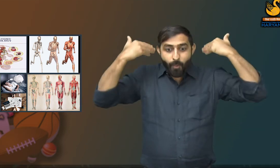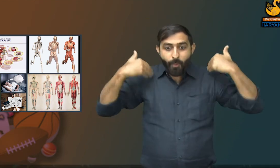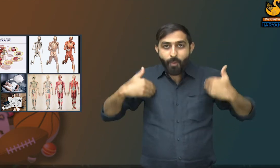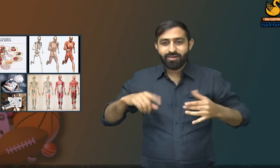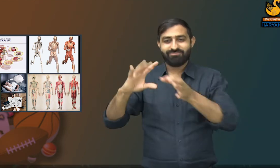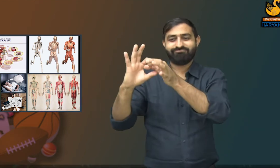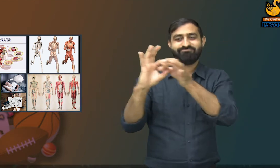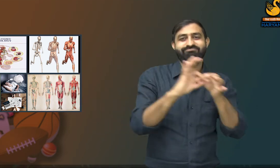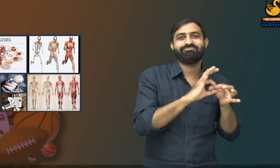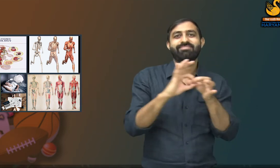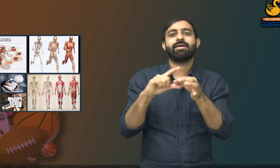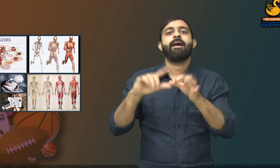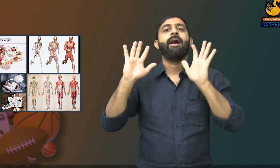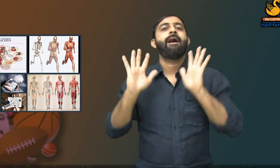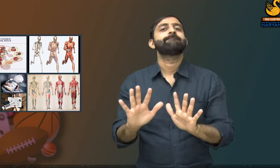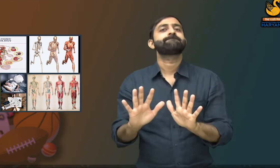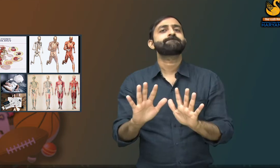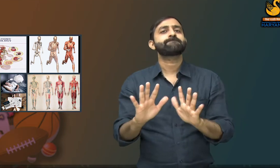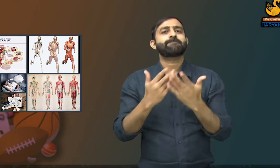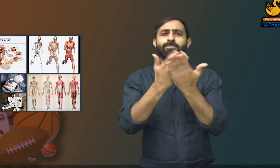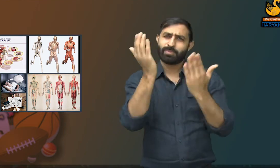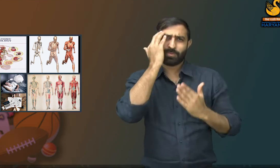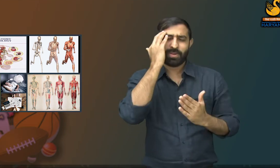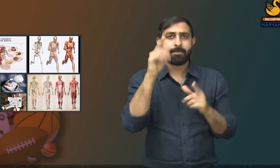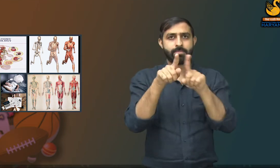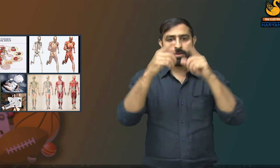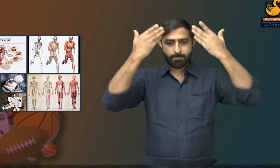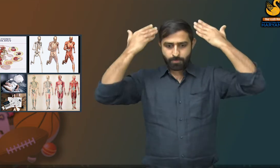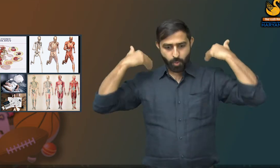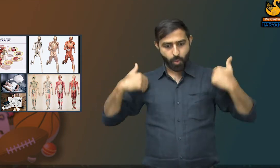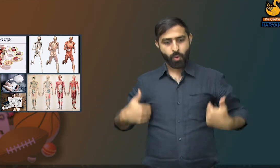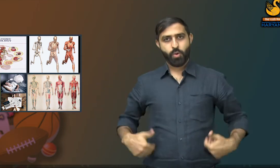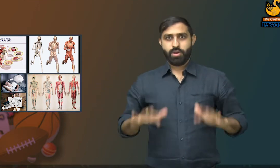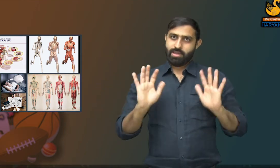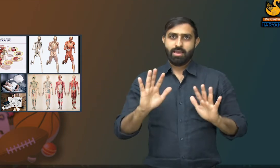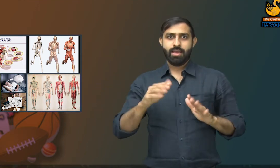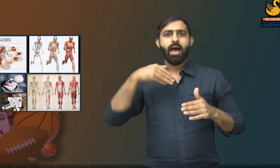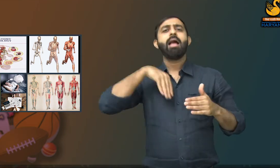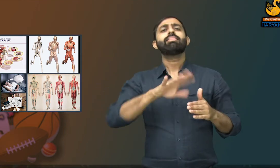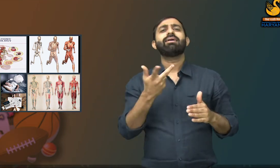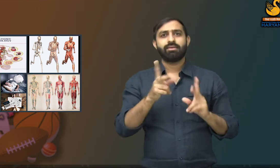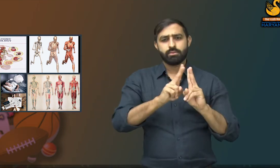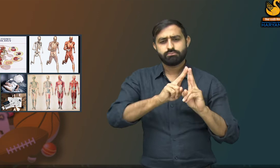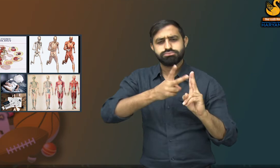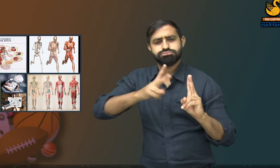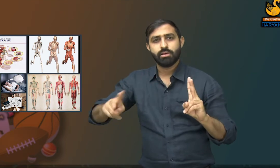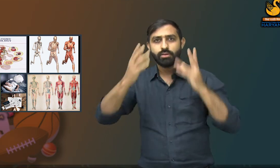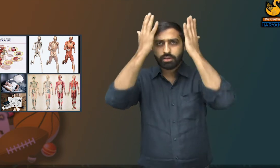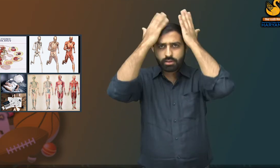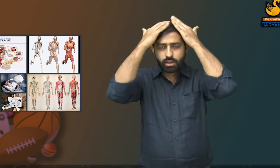brain. Each of our body systems are interconnected and dependent on each other. Our body is made up of different parts and internal